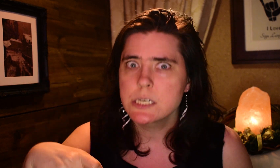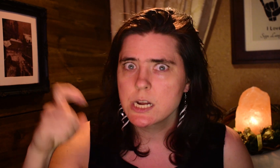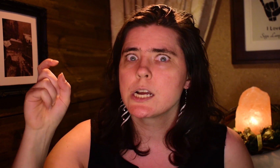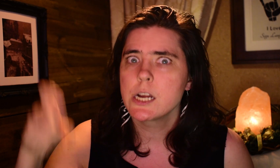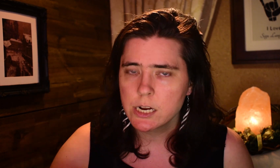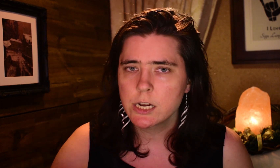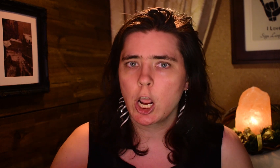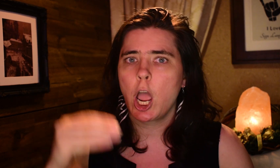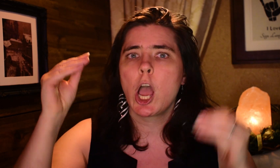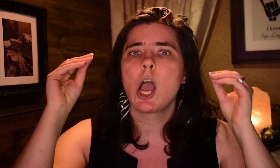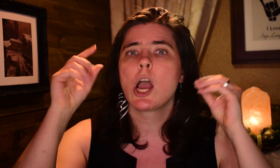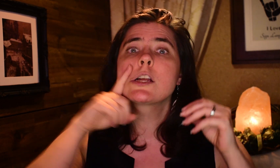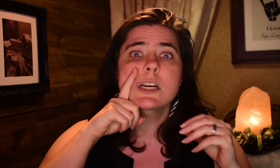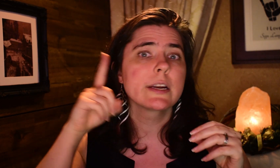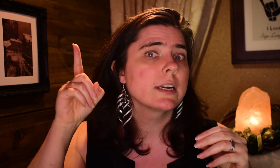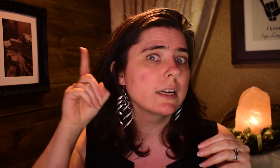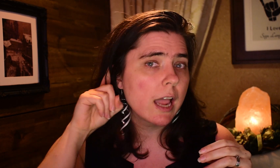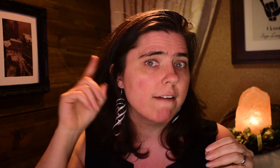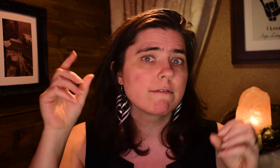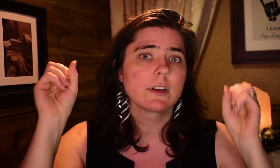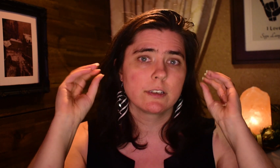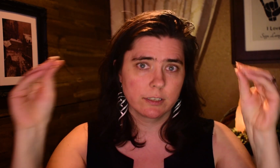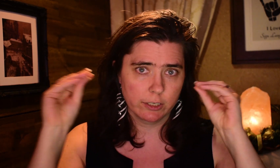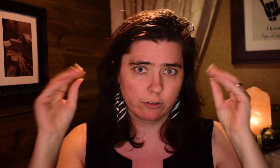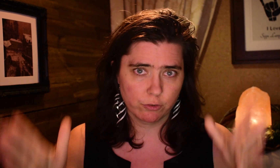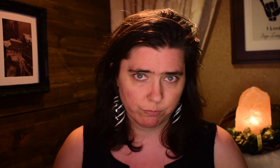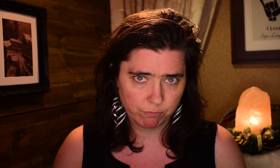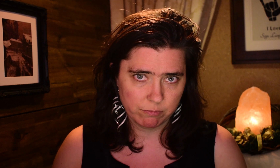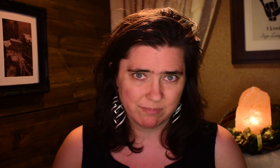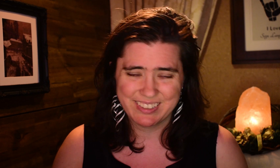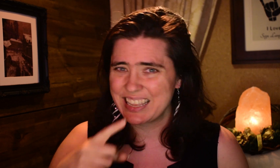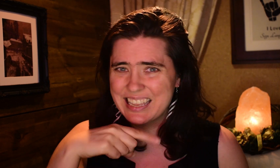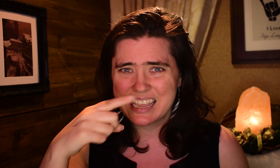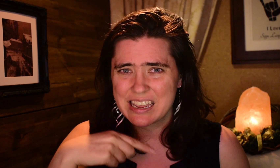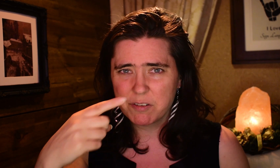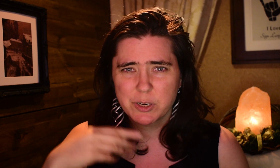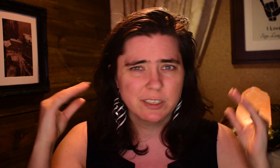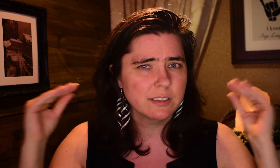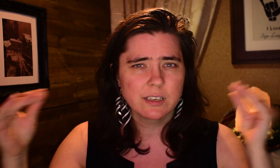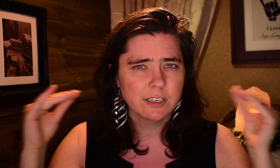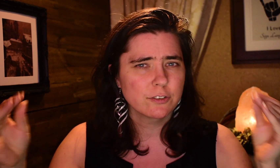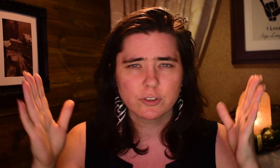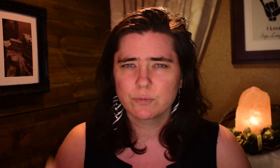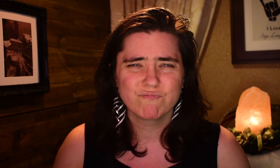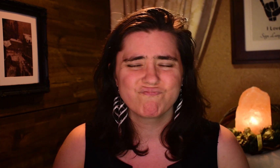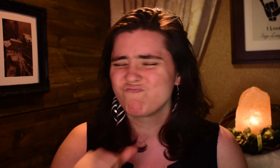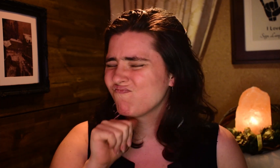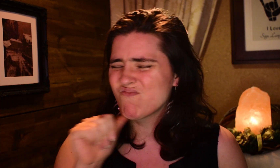you need to have a deaf teacher. Hearing teacher, it's